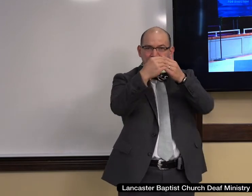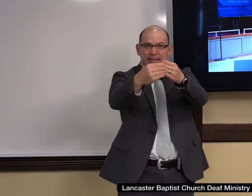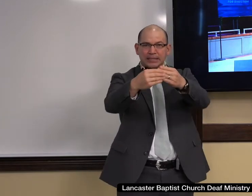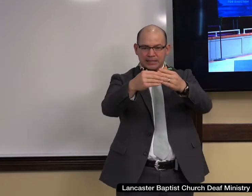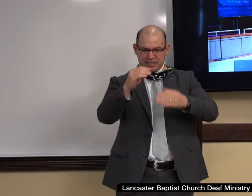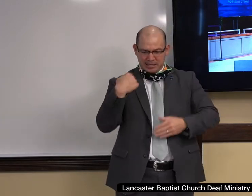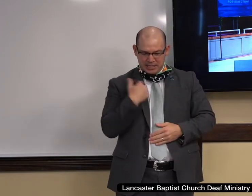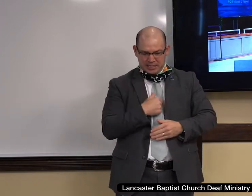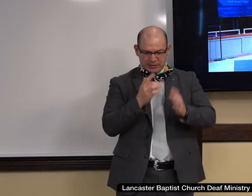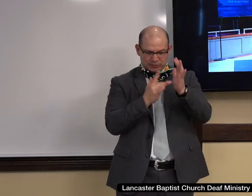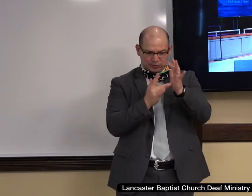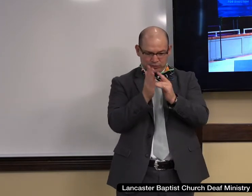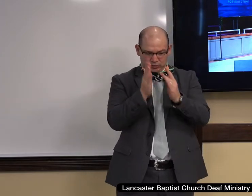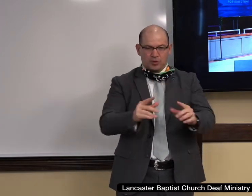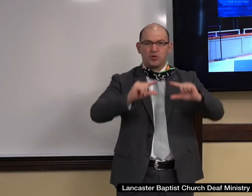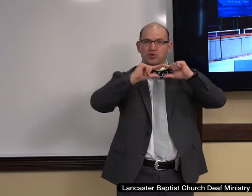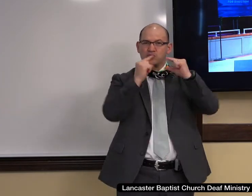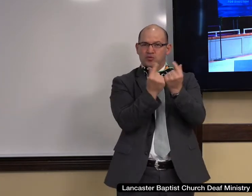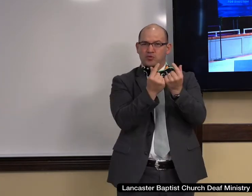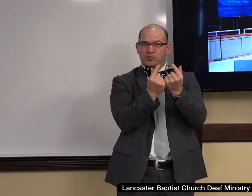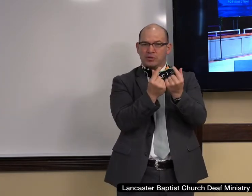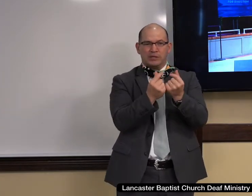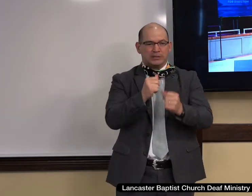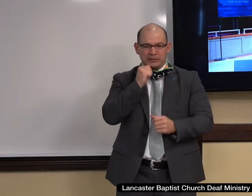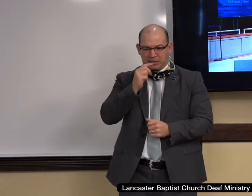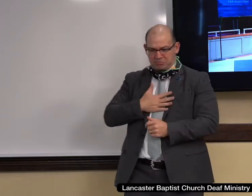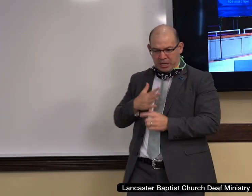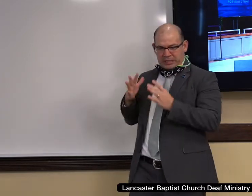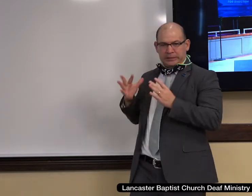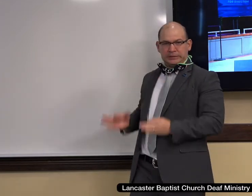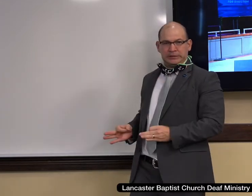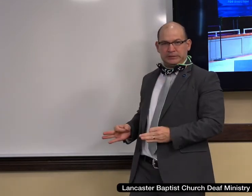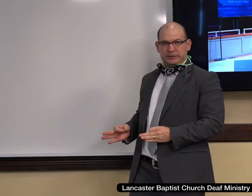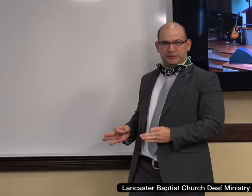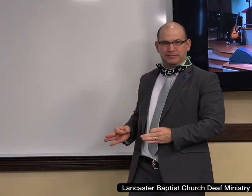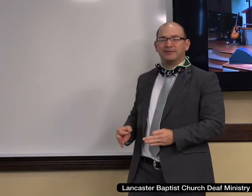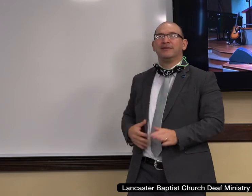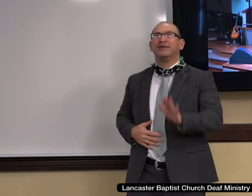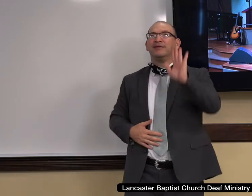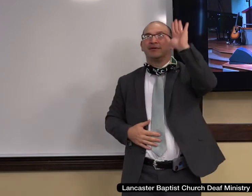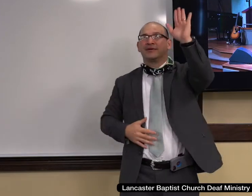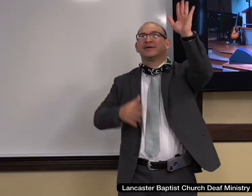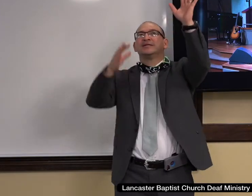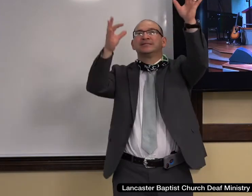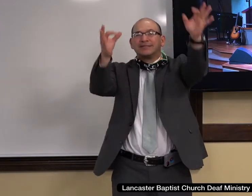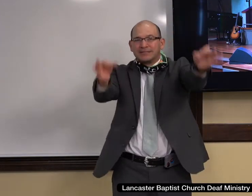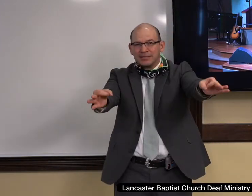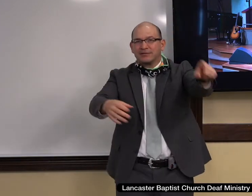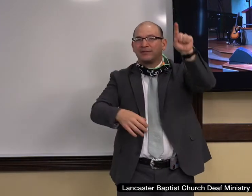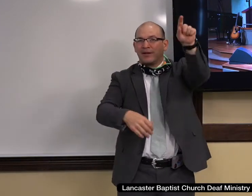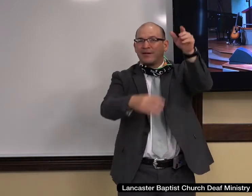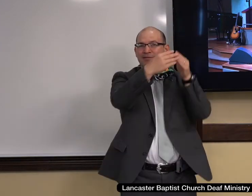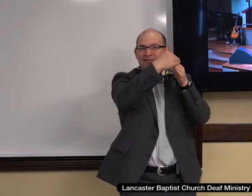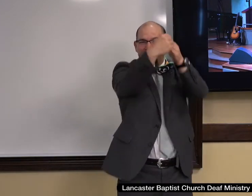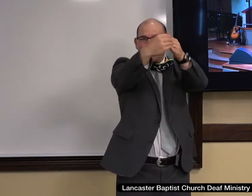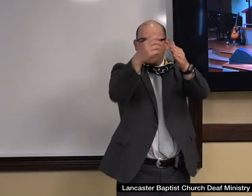your idea or mine. It is the church of the Lord Jesus Christ. What direction shall we take? That